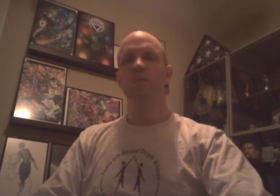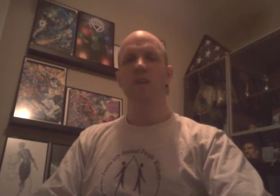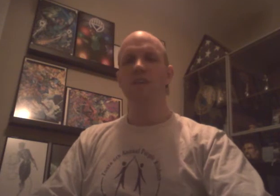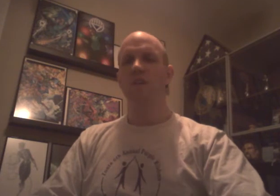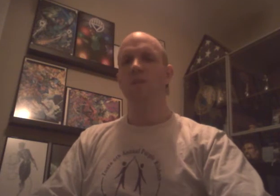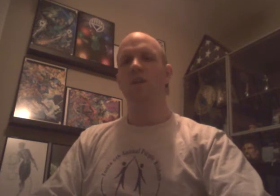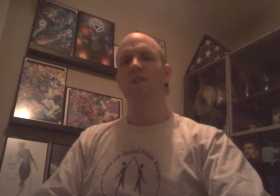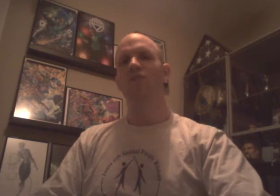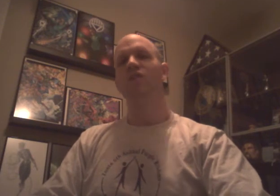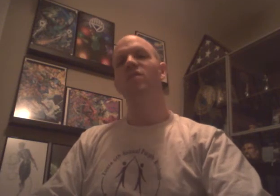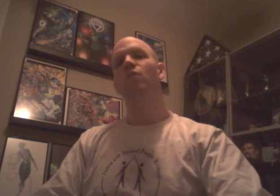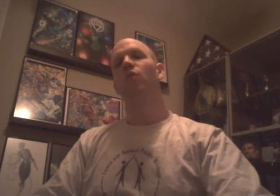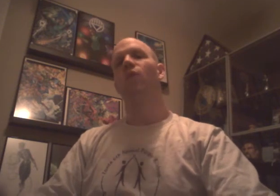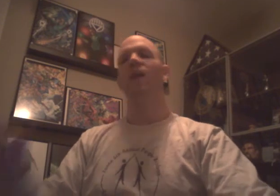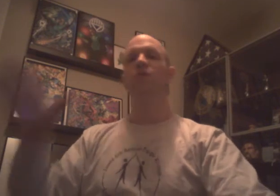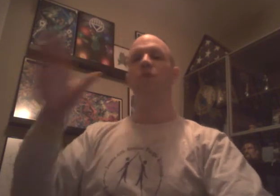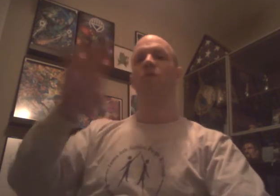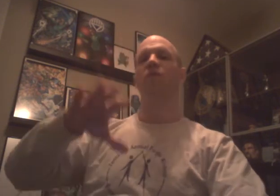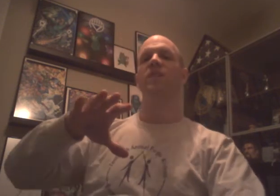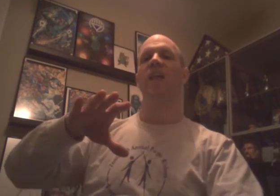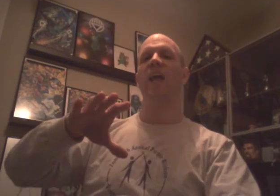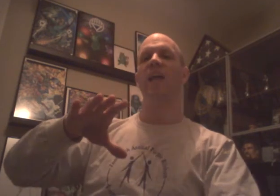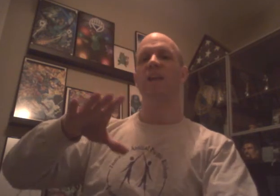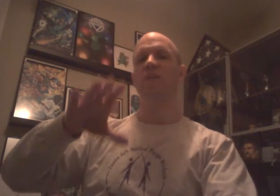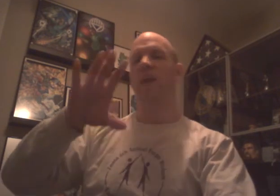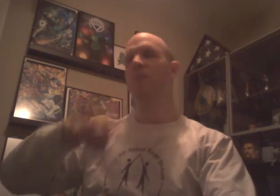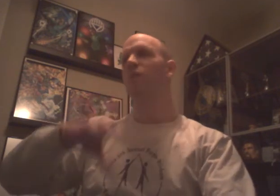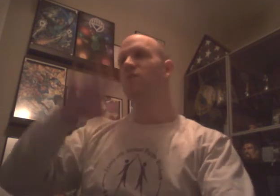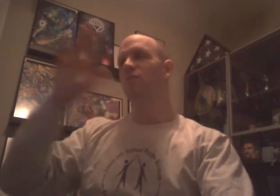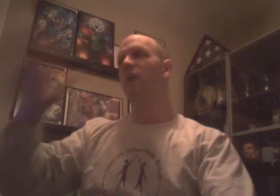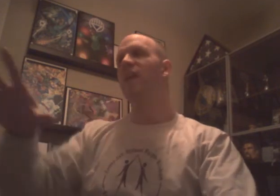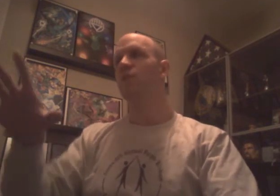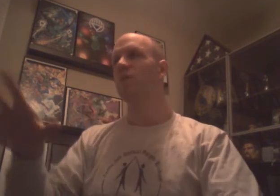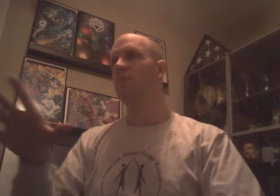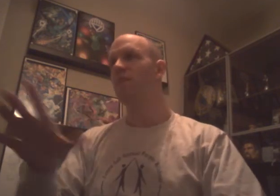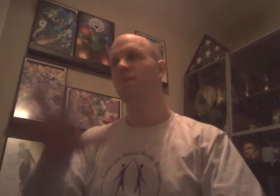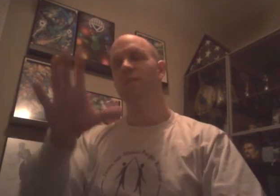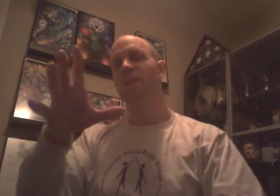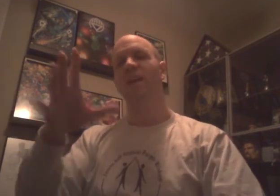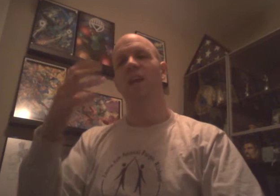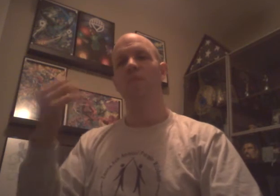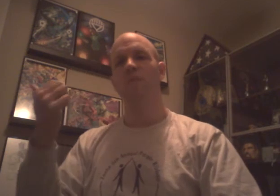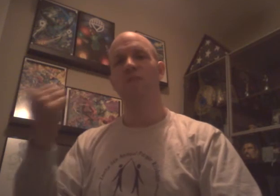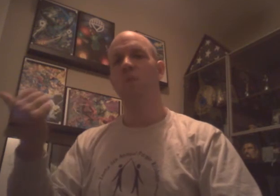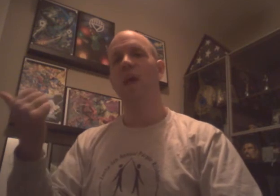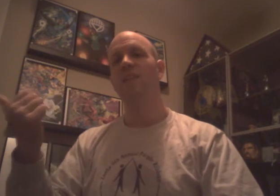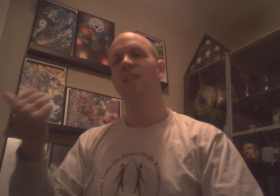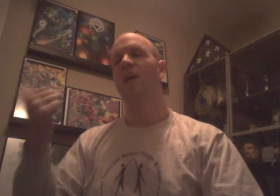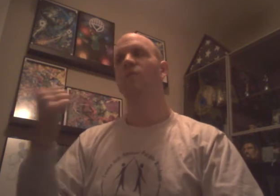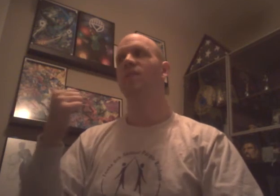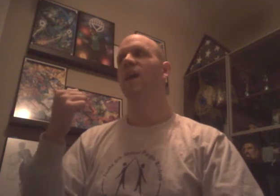Miscommunication on the part of The Shield where Rollins would go for a tag. Either Ambrose and Reigns wouldn't be there because he'd be taking out members of the Wyatts on the outside.